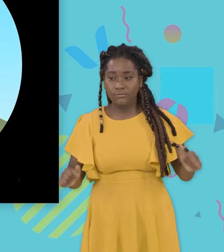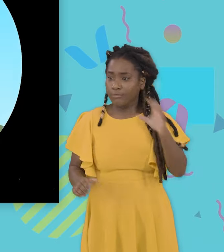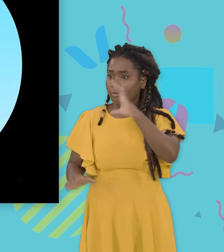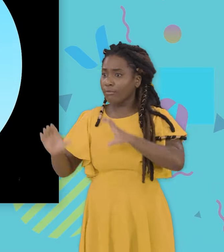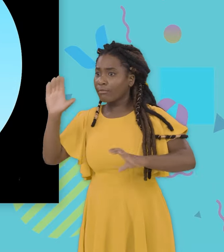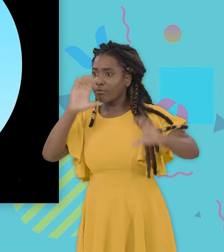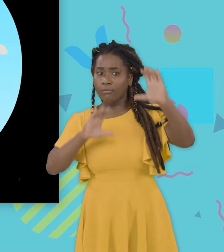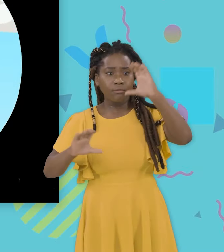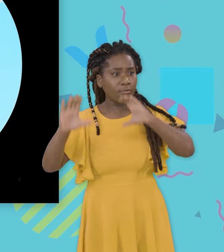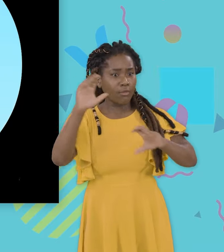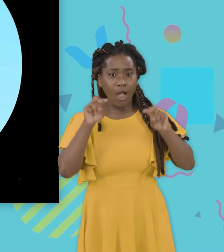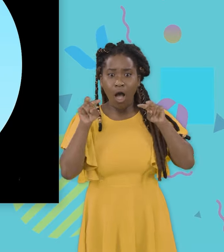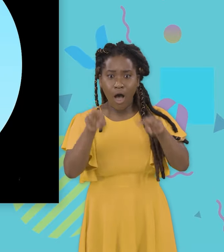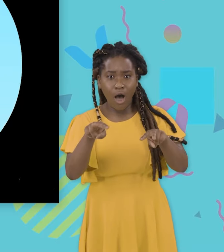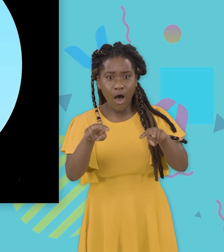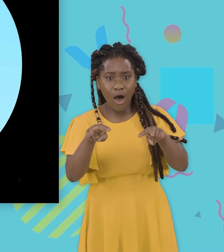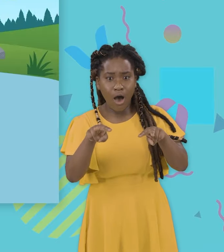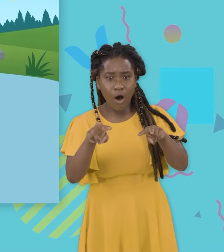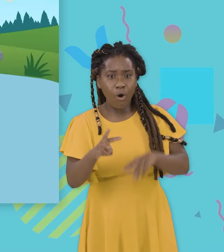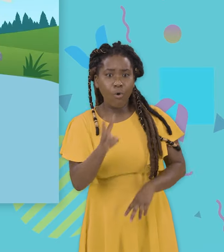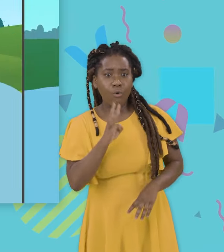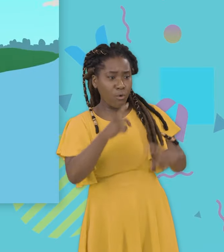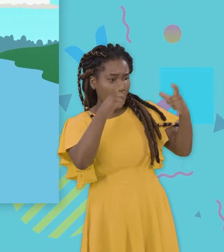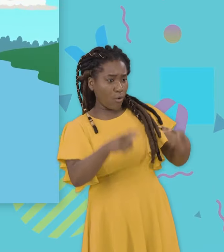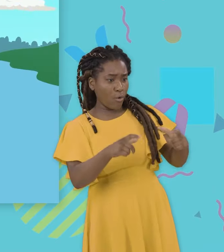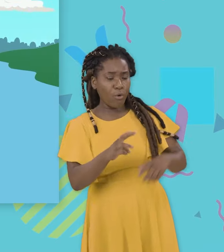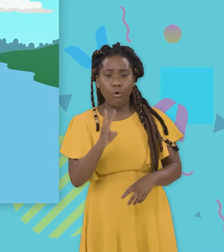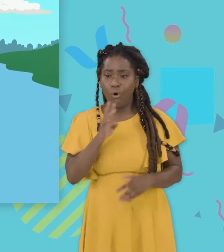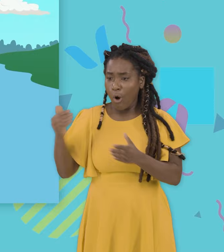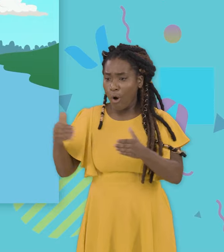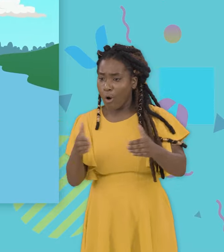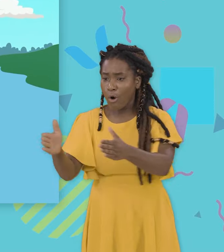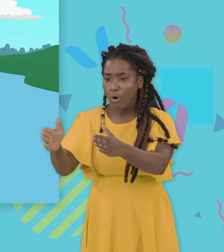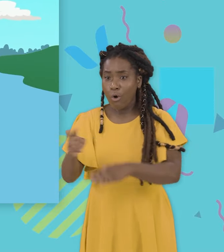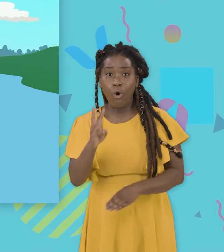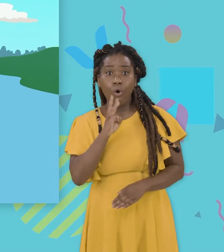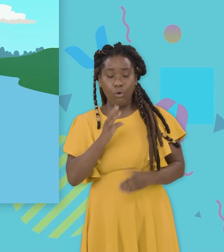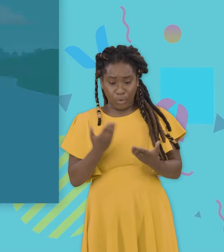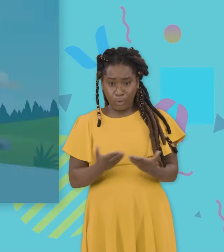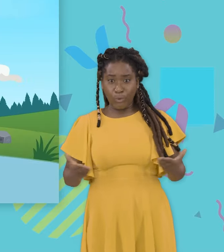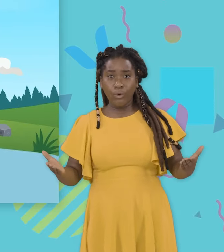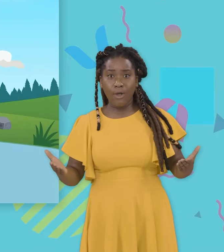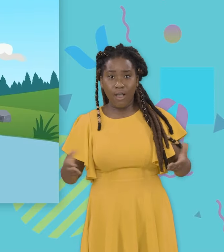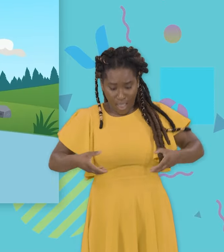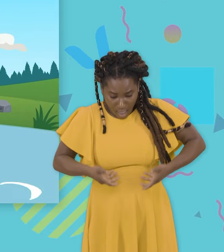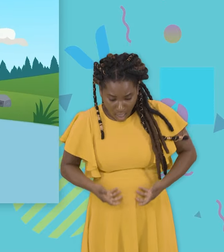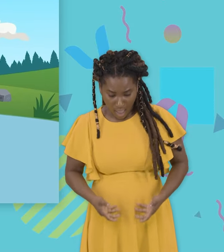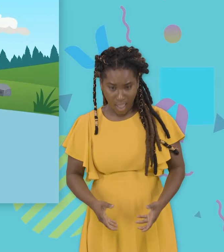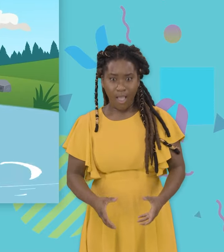water when it flies Lakes and rivers are its water supply And covers above the